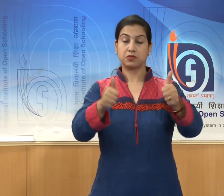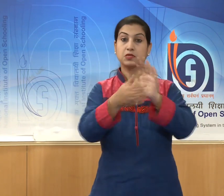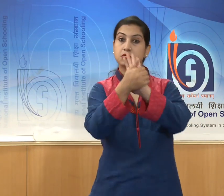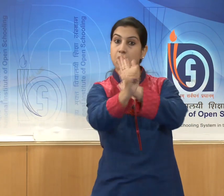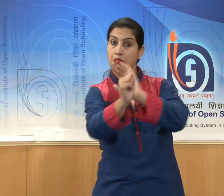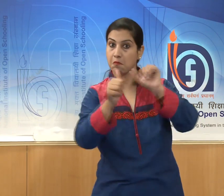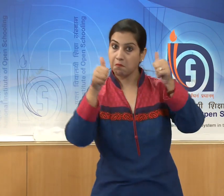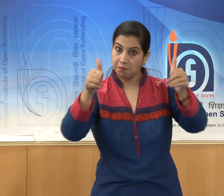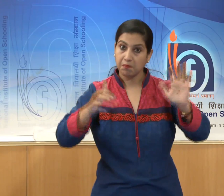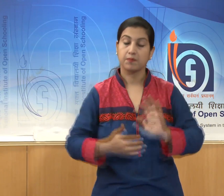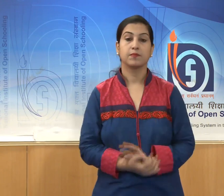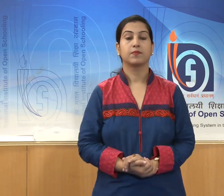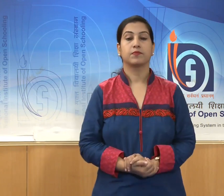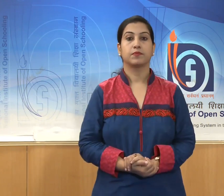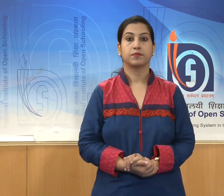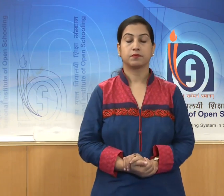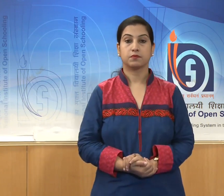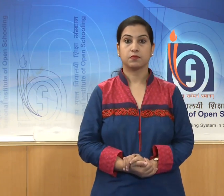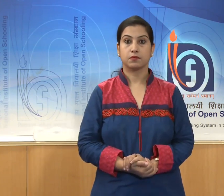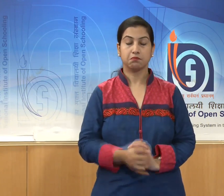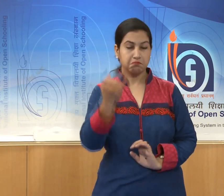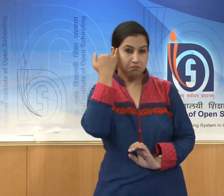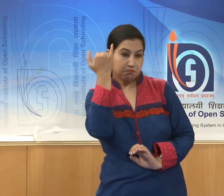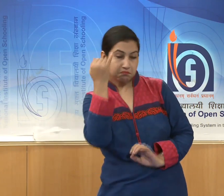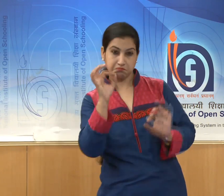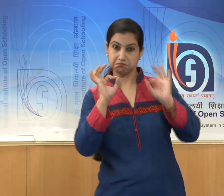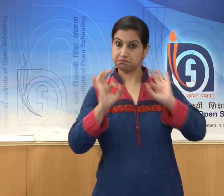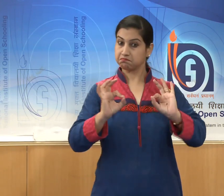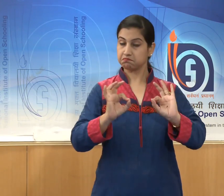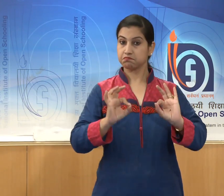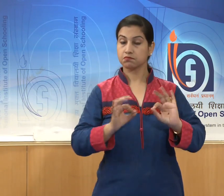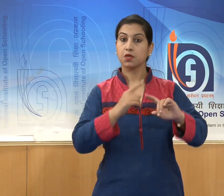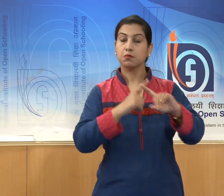the mastery and the imagination.